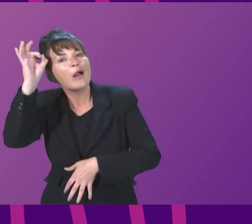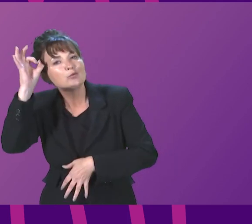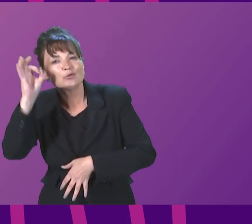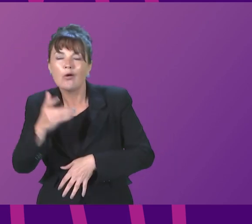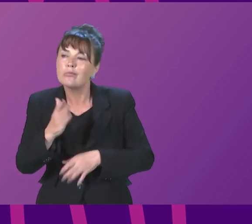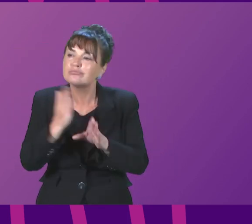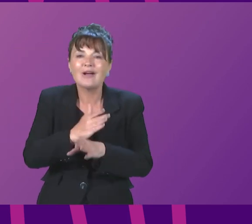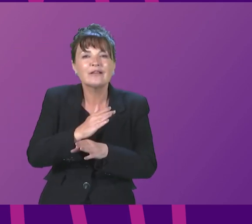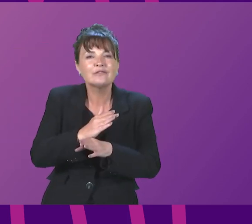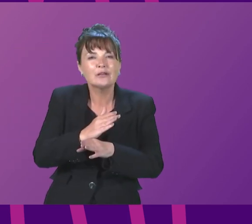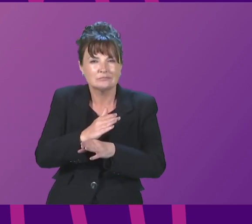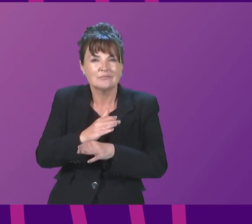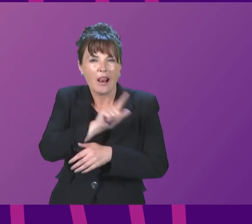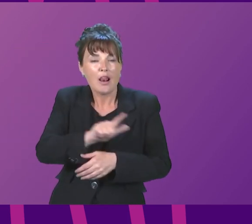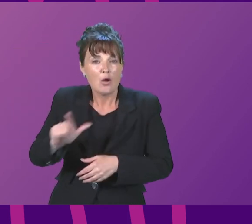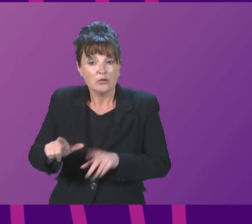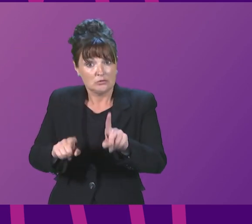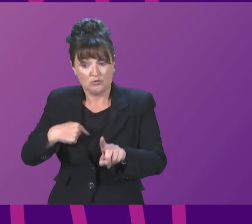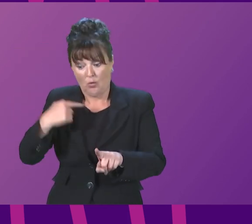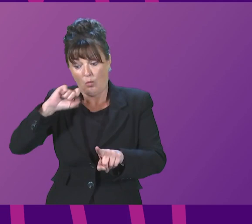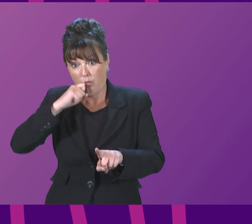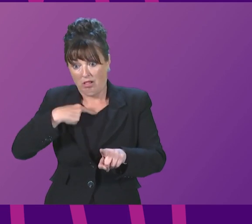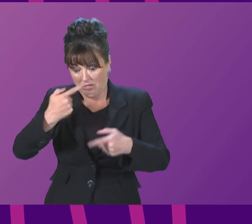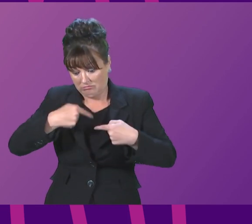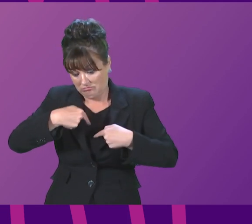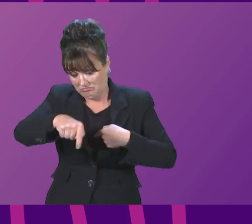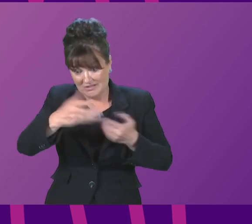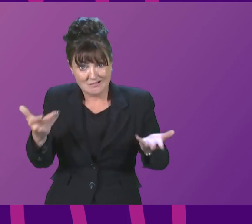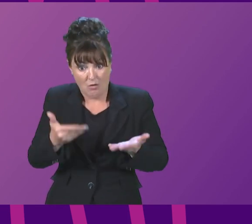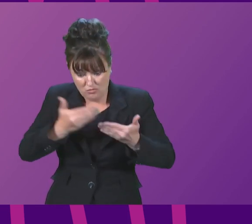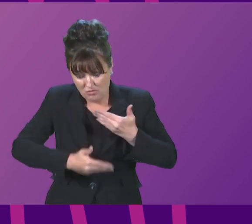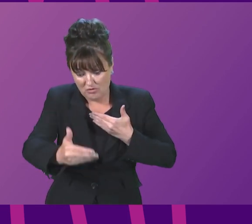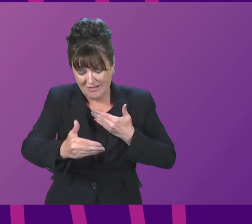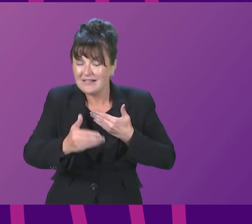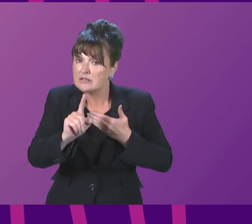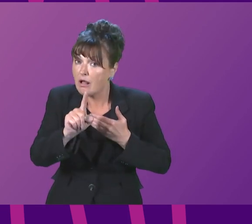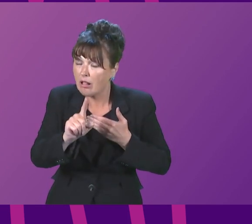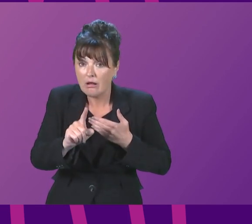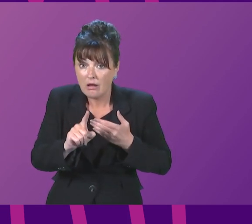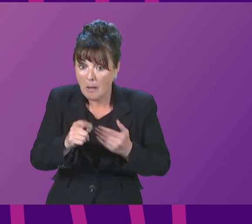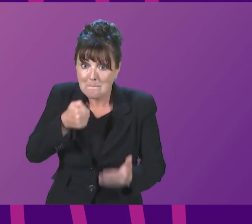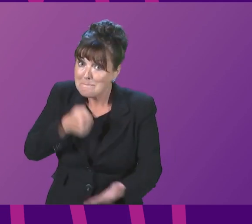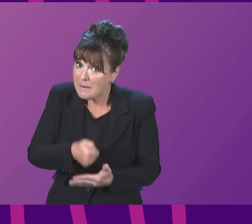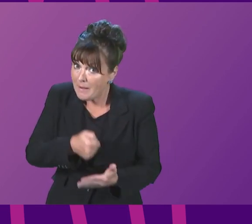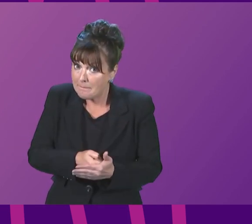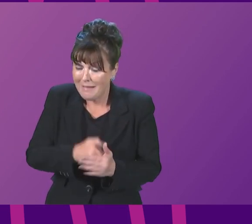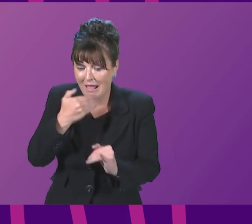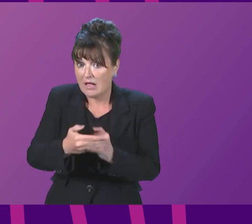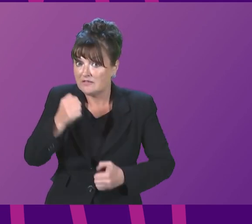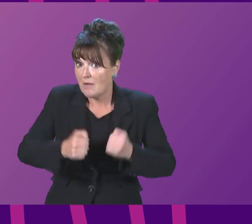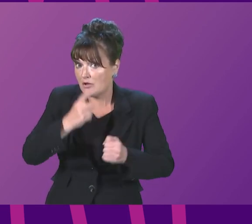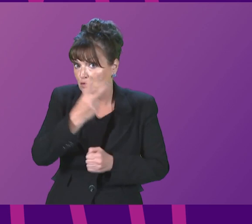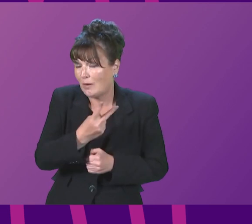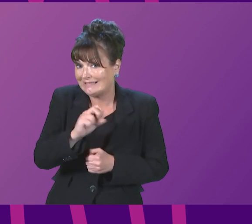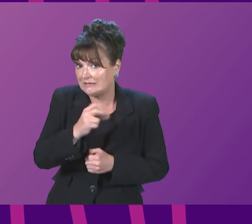evictions and a rent freeze until at least the 31st of March next year We are also extending the tenant grant fund and